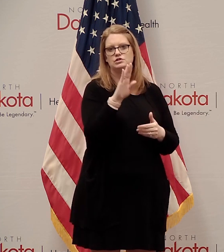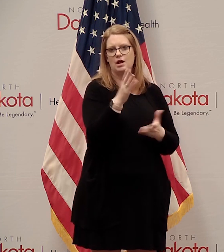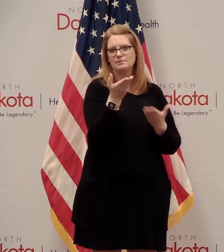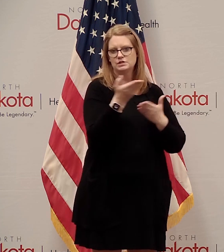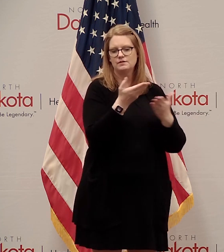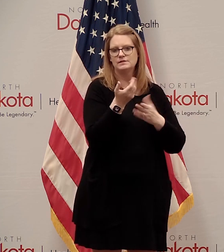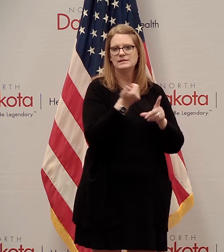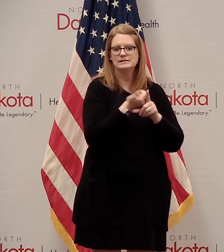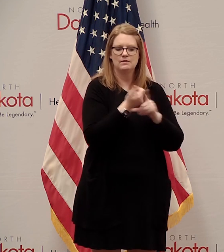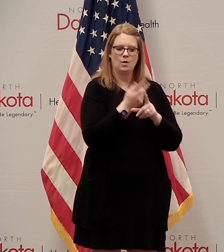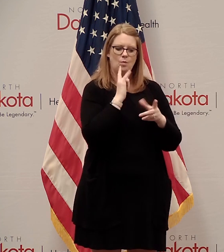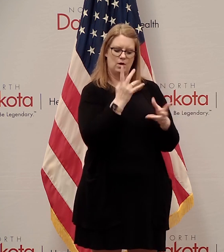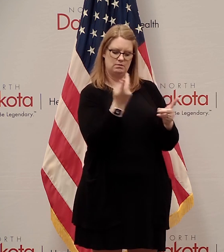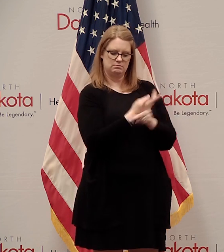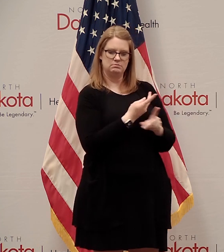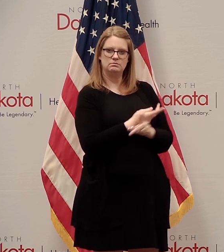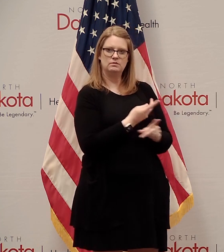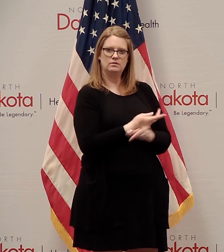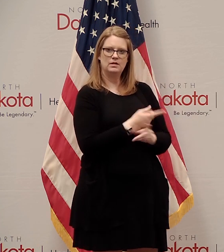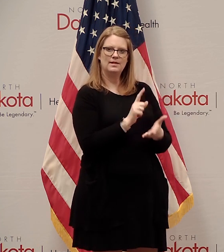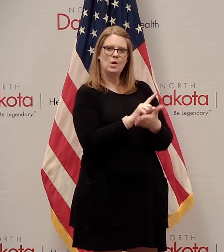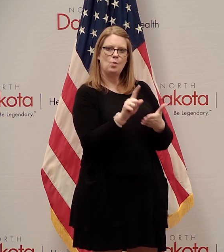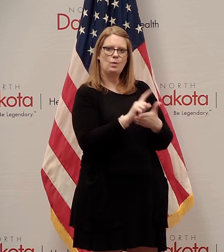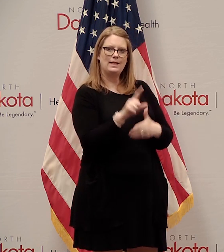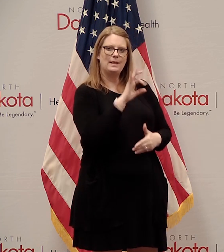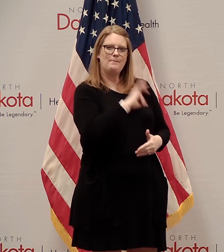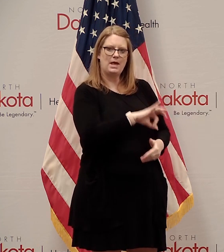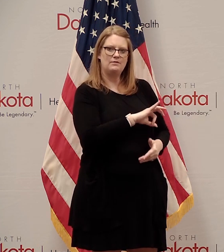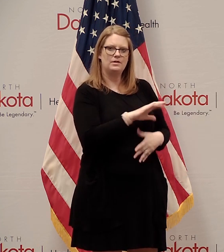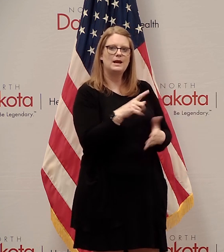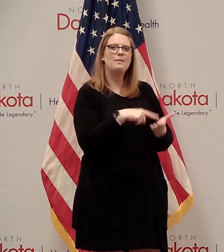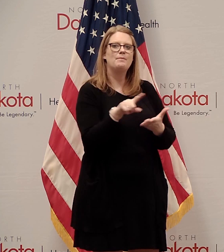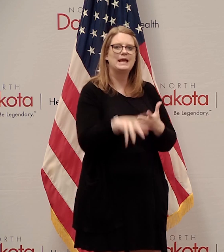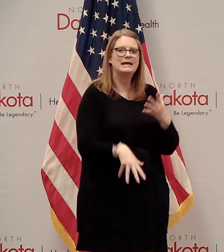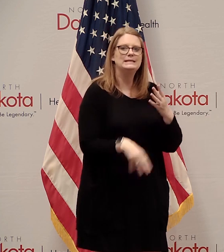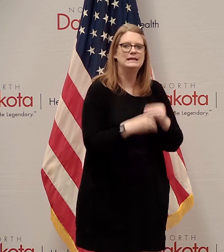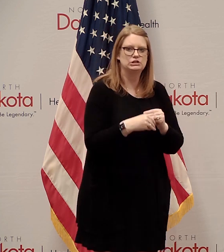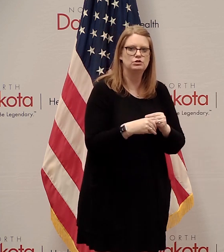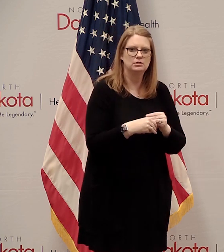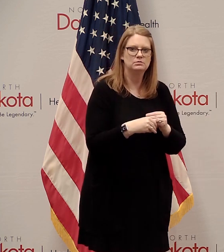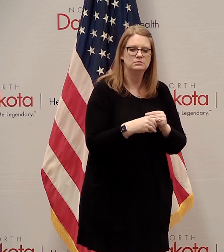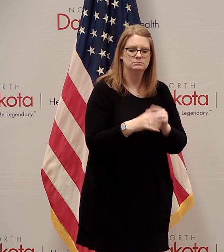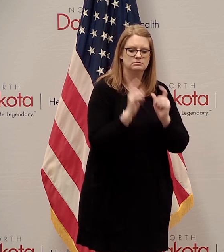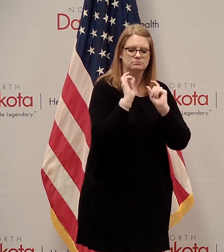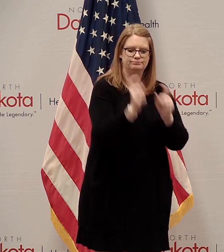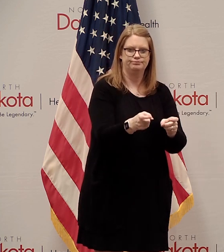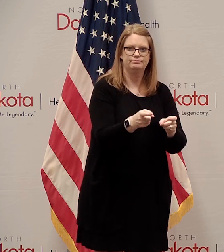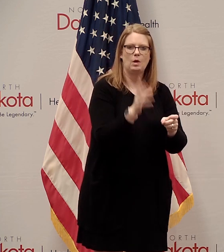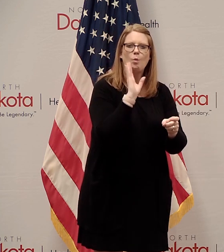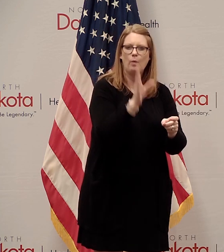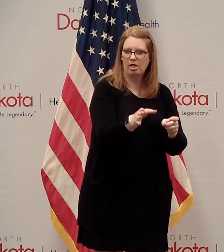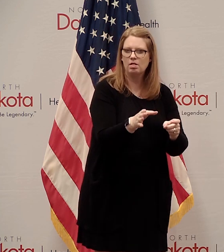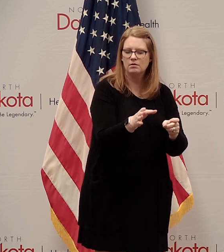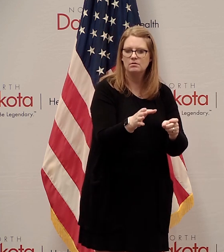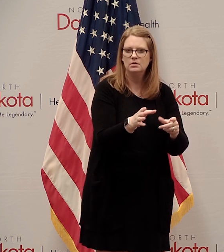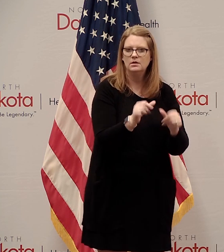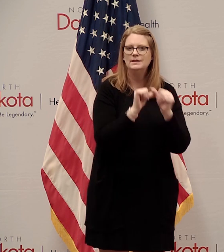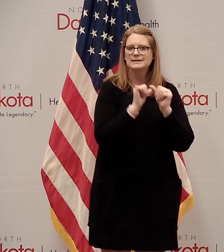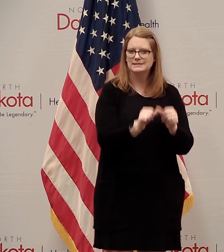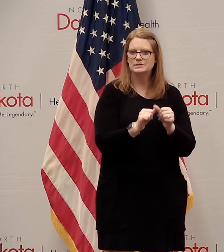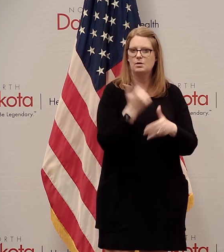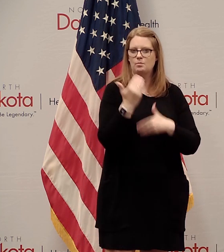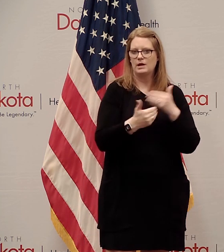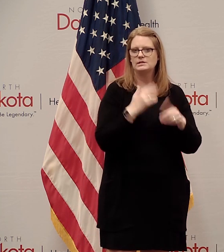recalculate each individual's weekly benefit amount and will pay additional amounts owed to the individual at that time. This is consistent with the